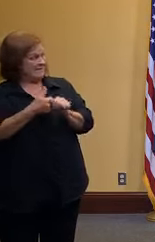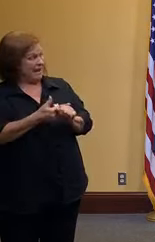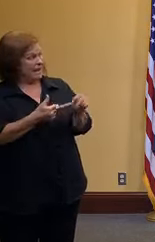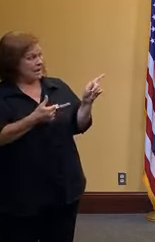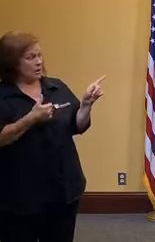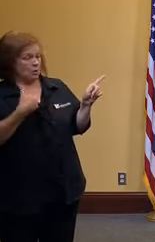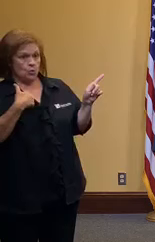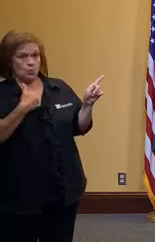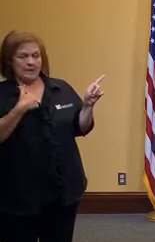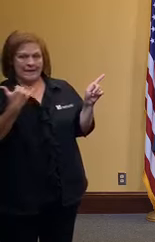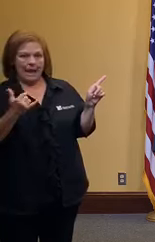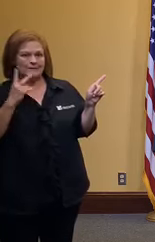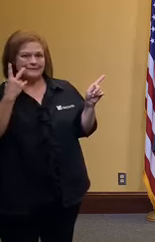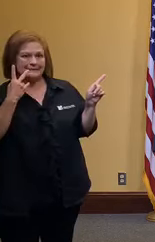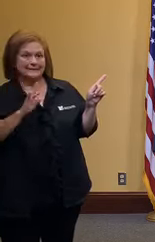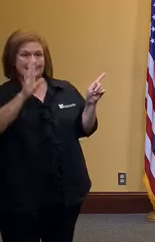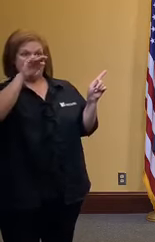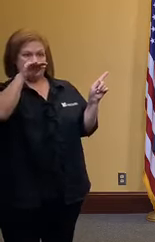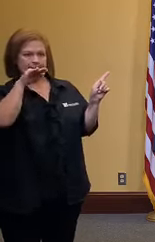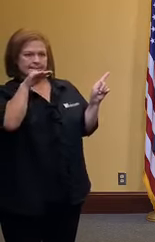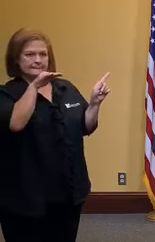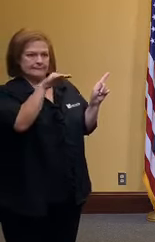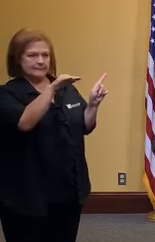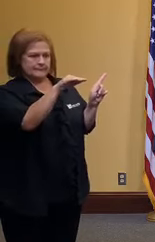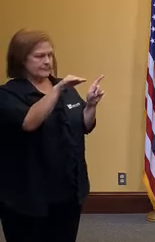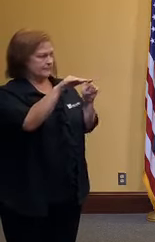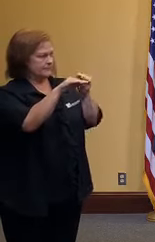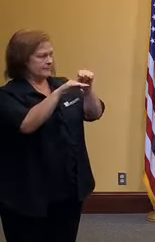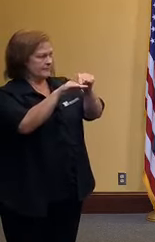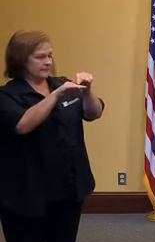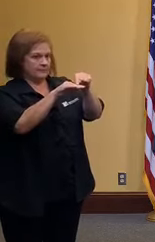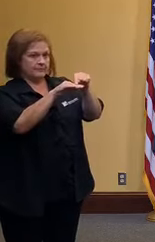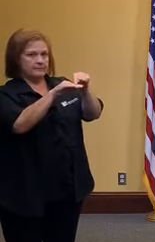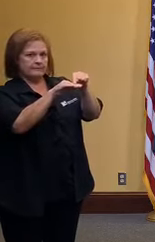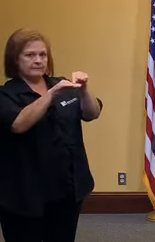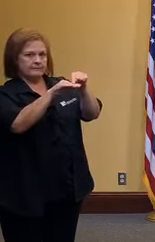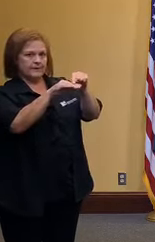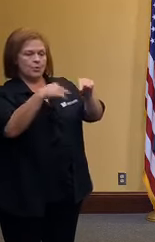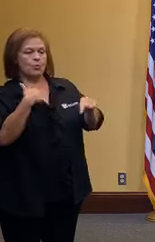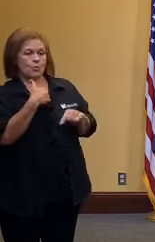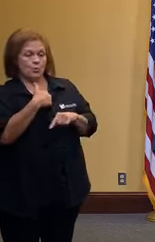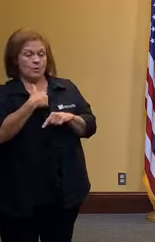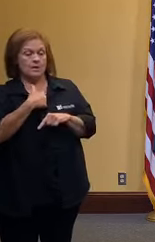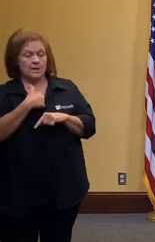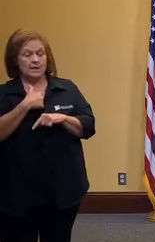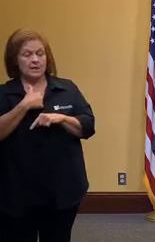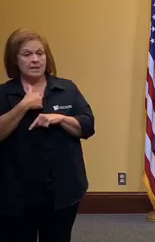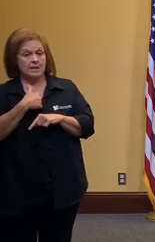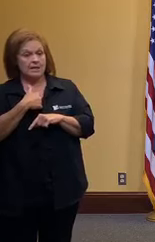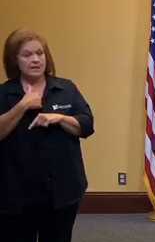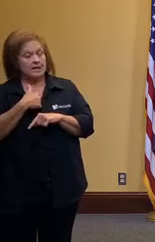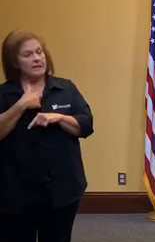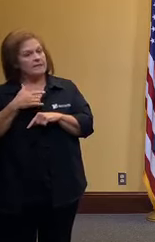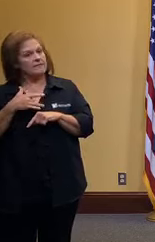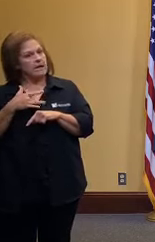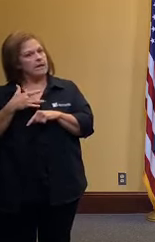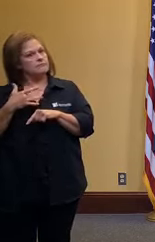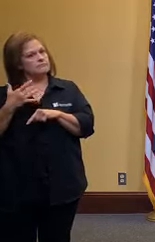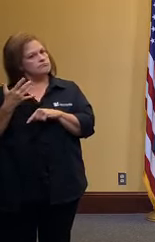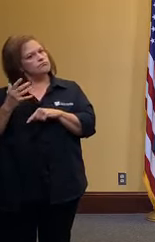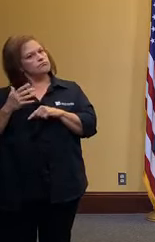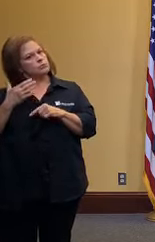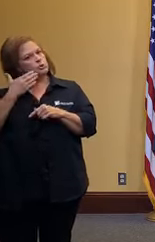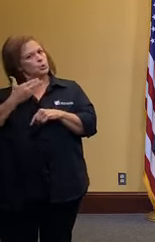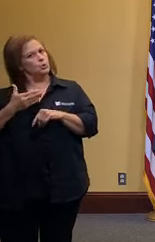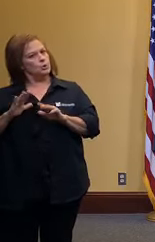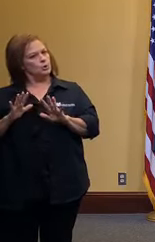suppressing it through our measures and this gives us confidence that phasing our reopening is the right thing to do right now